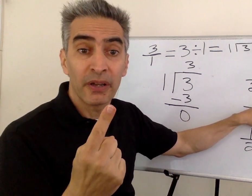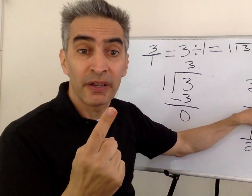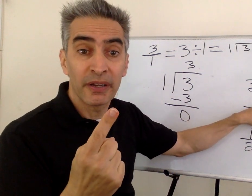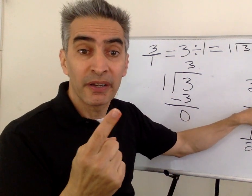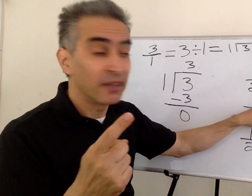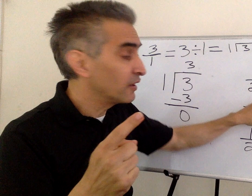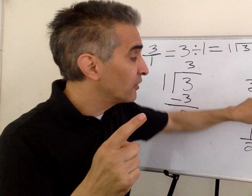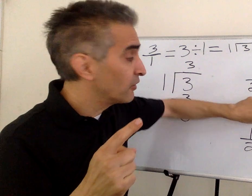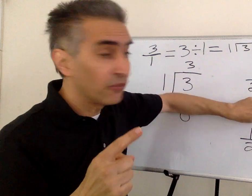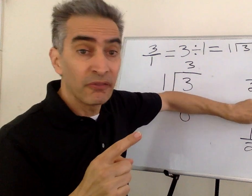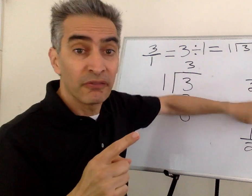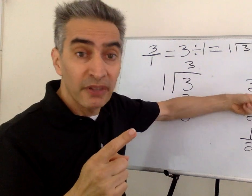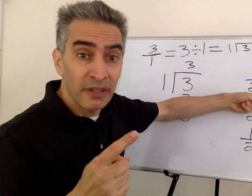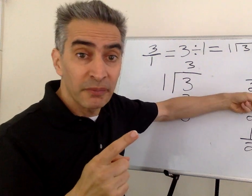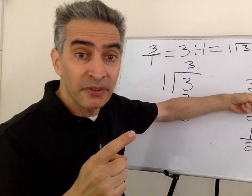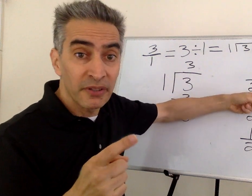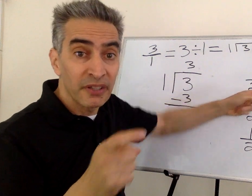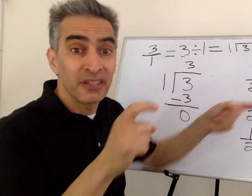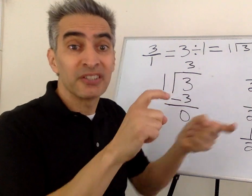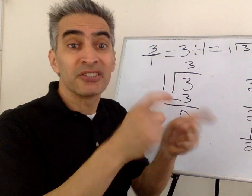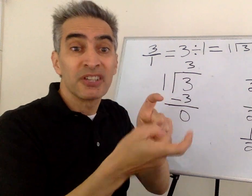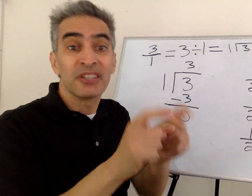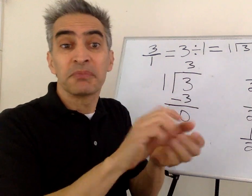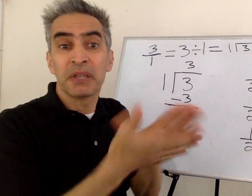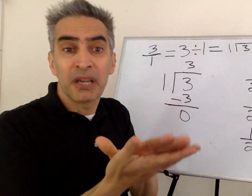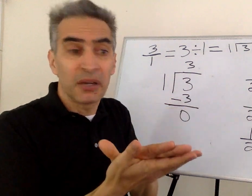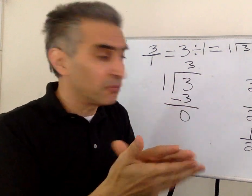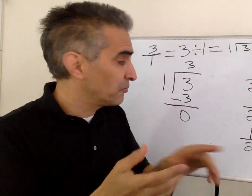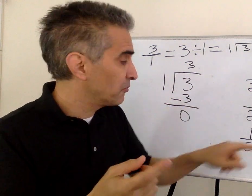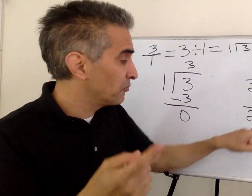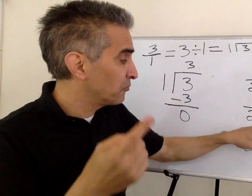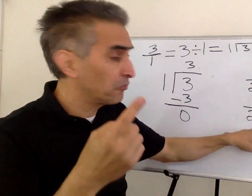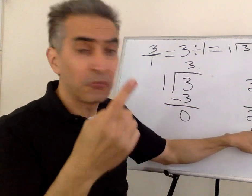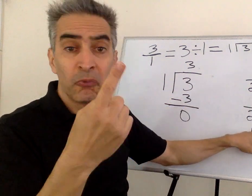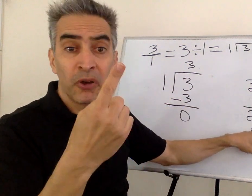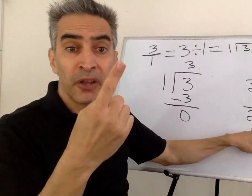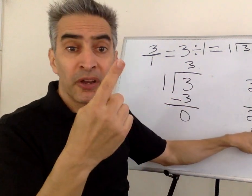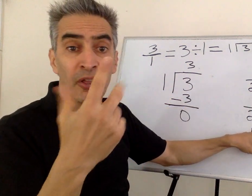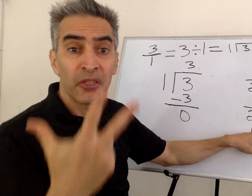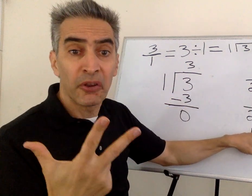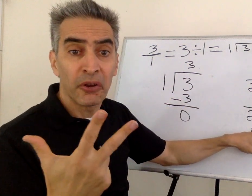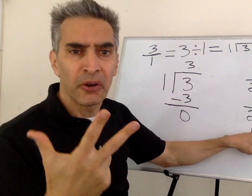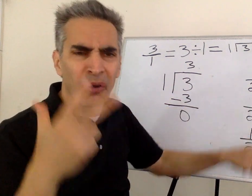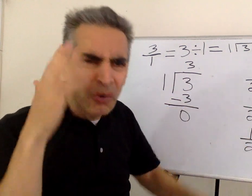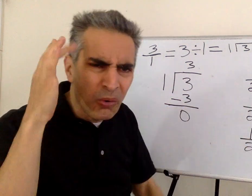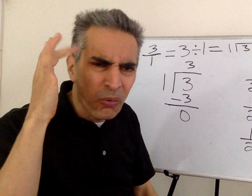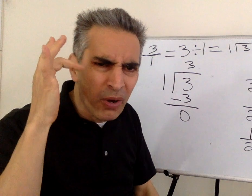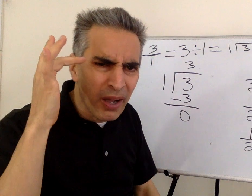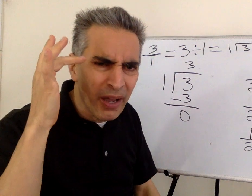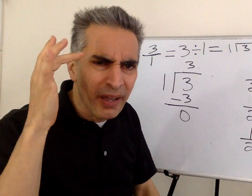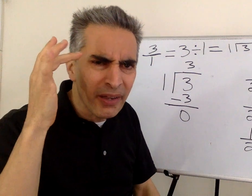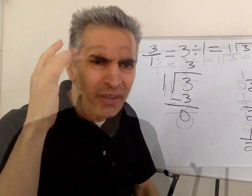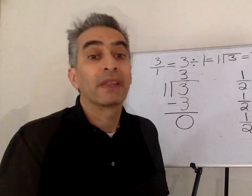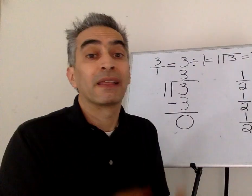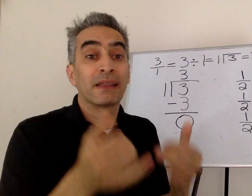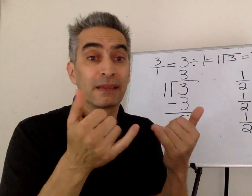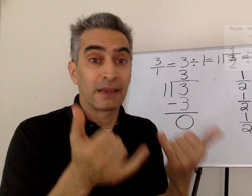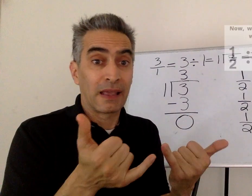three over one flips and becomes one-third. Well, why does that happen? Well,